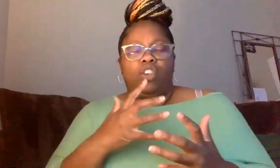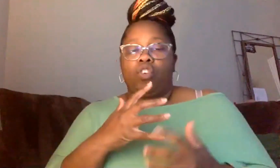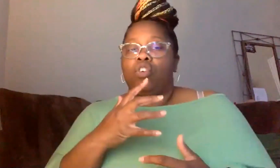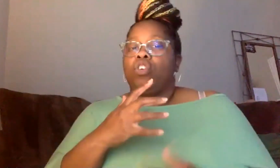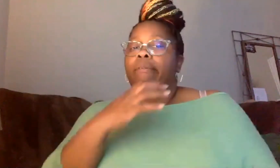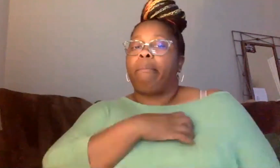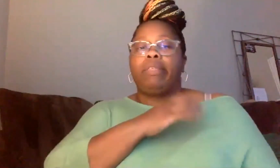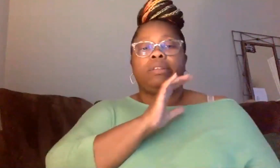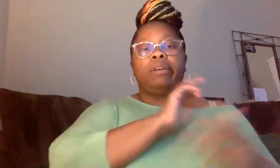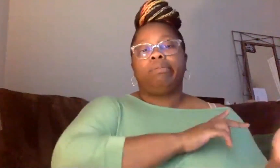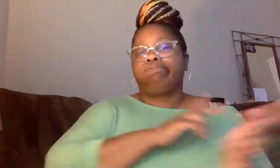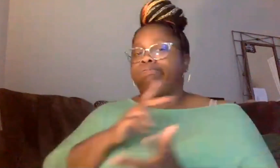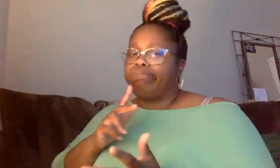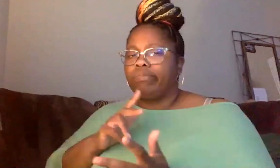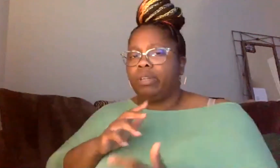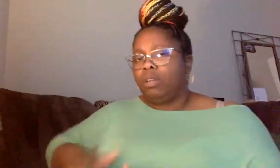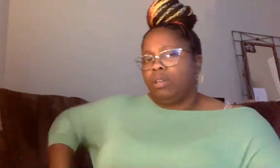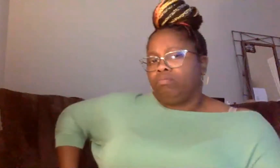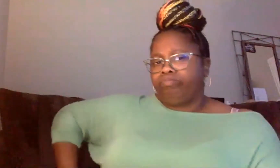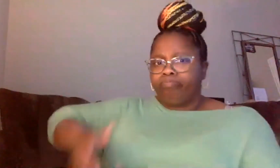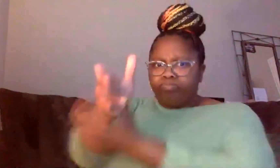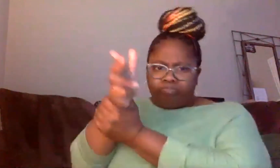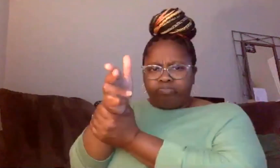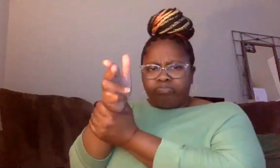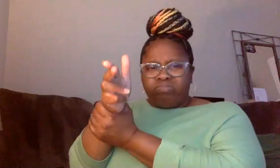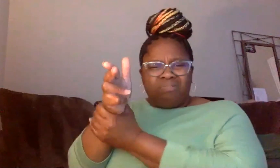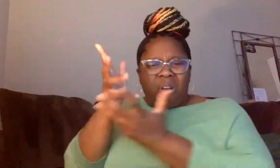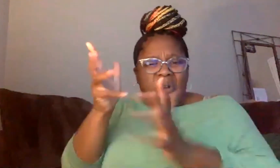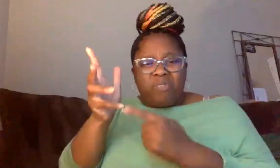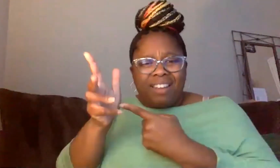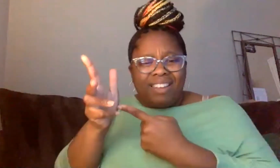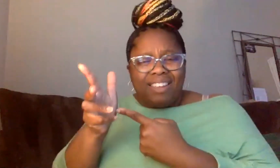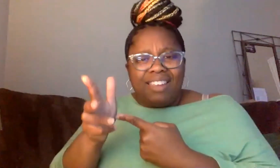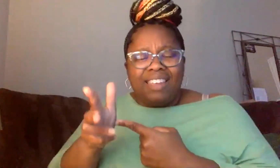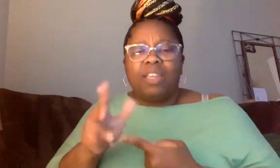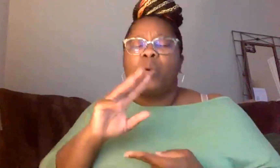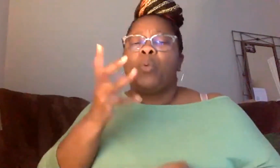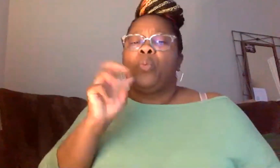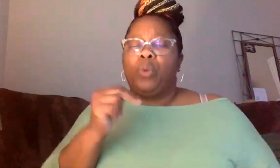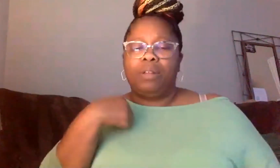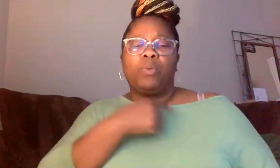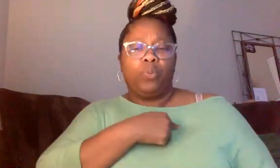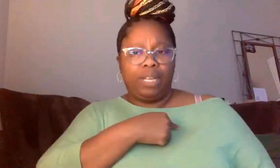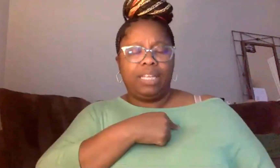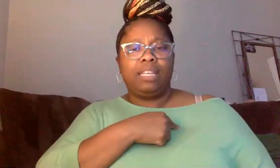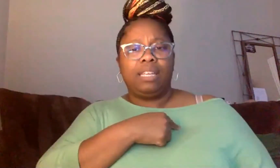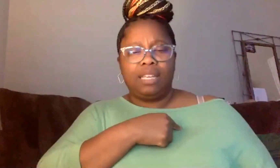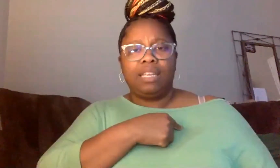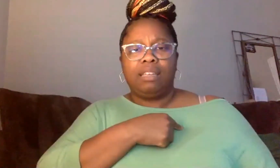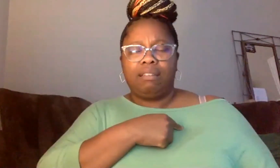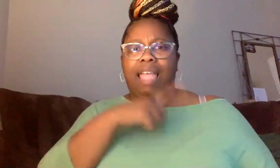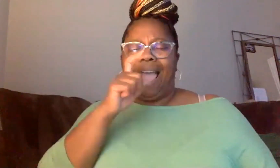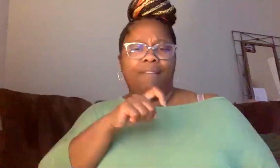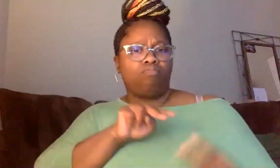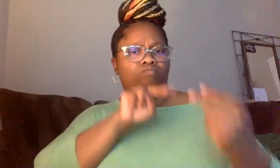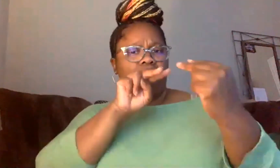drawn. And being that we've been fighting this for so long, whenever we do ever get into a place where we have to stand right in front of the